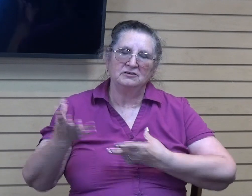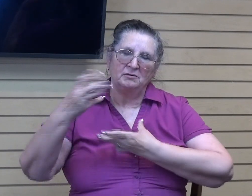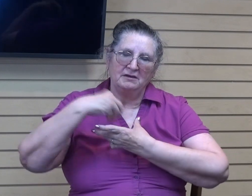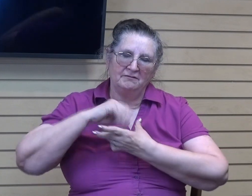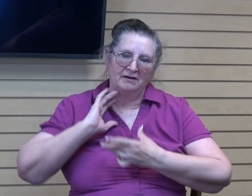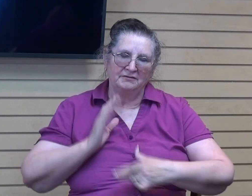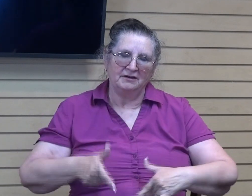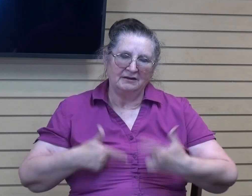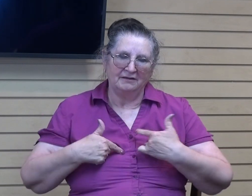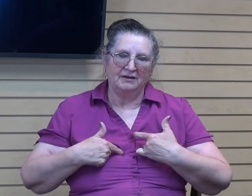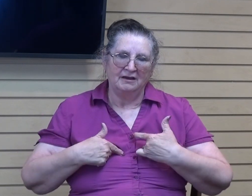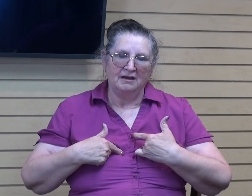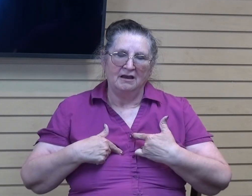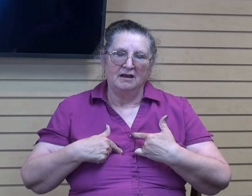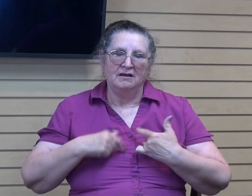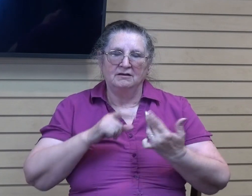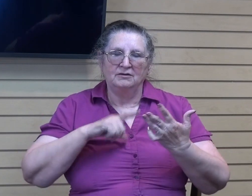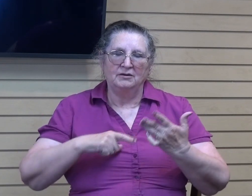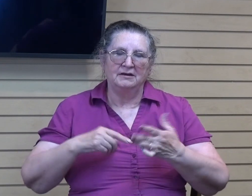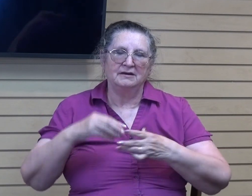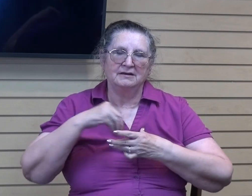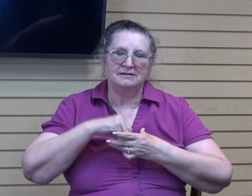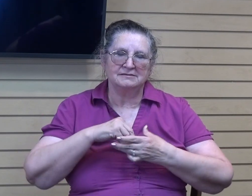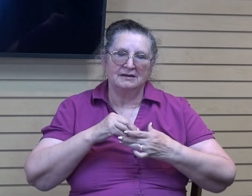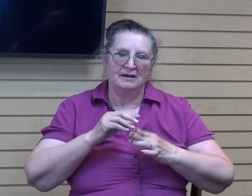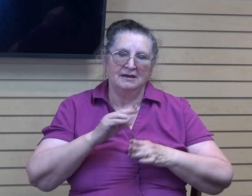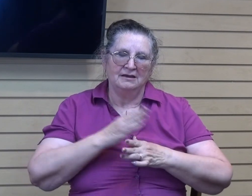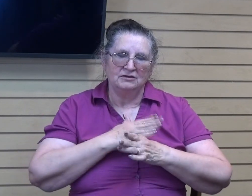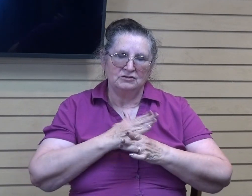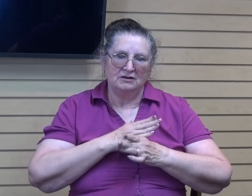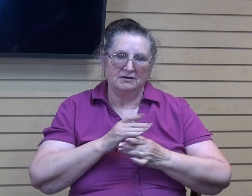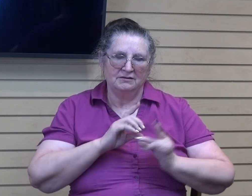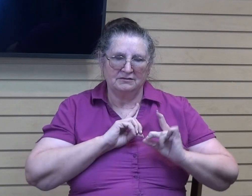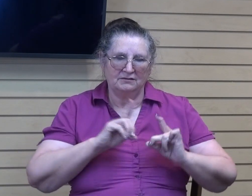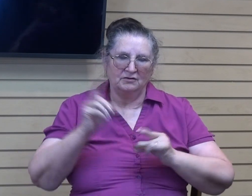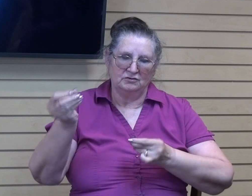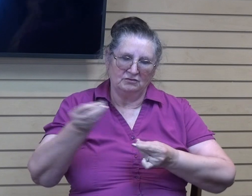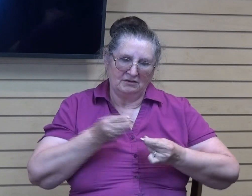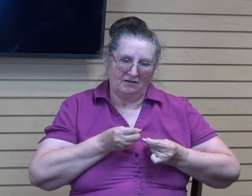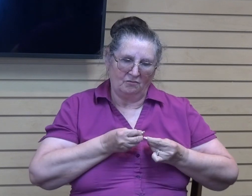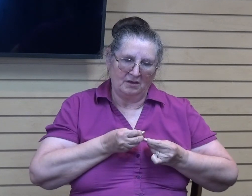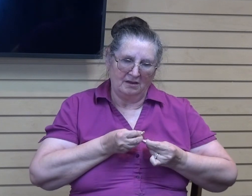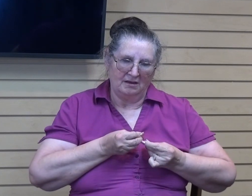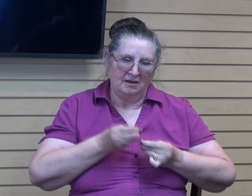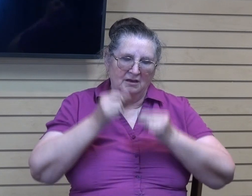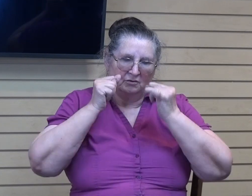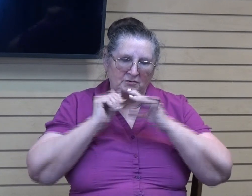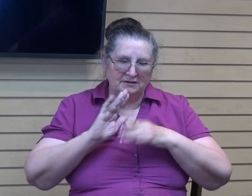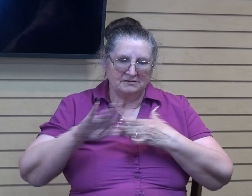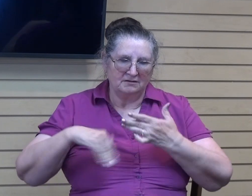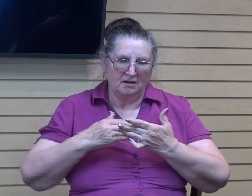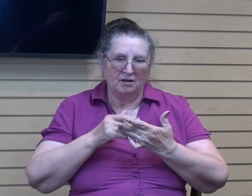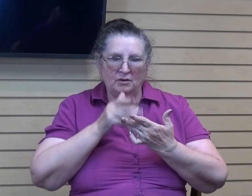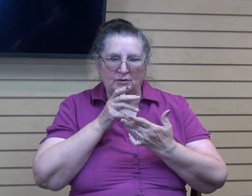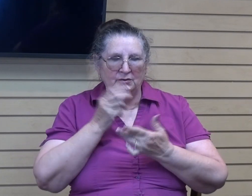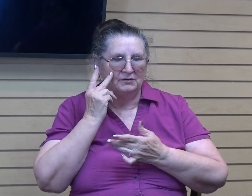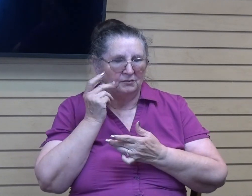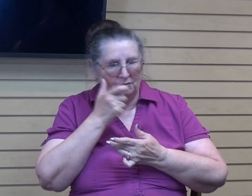little devotion that you put in my heart that it would just be a blessing to all that hear it. And I just ask that in Jesus name. Amen.